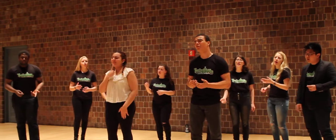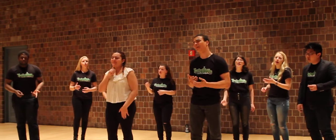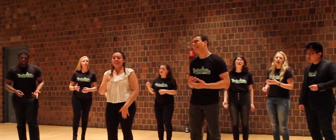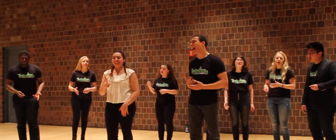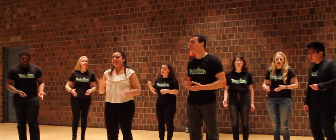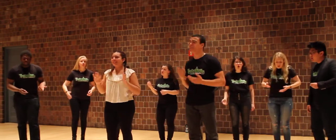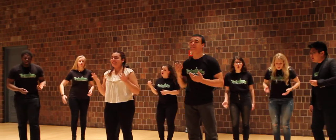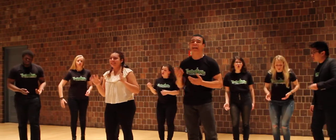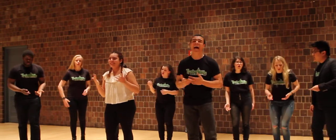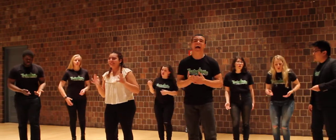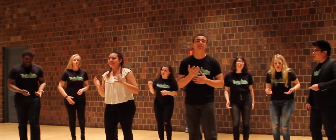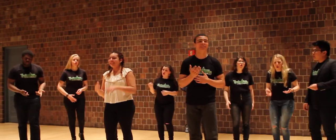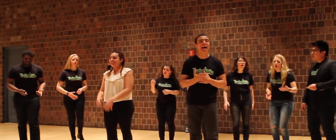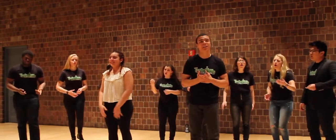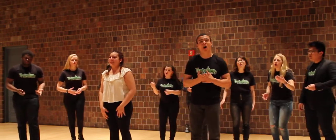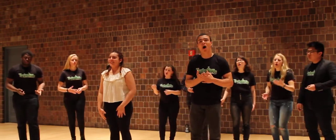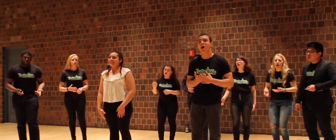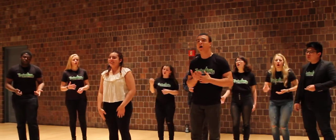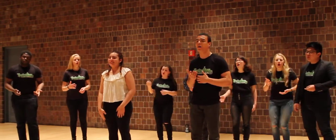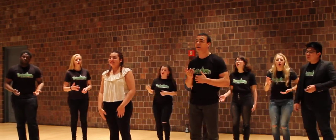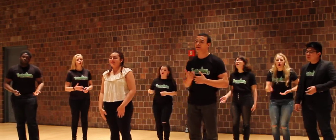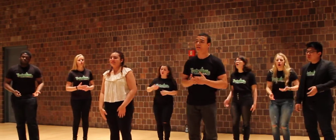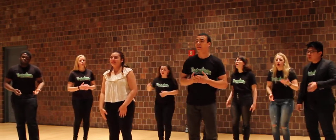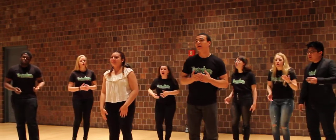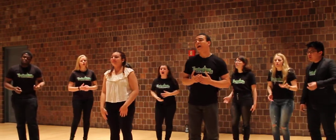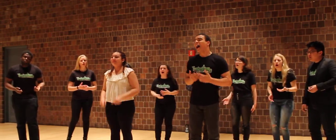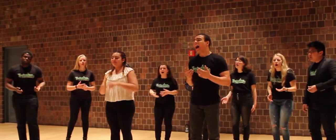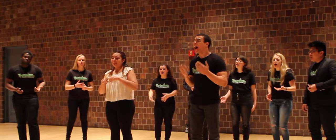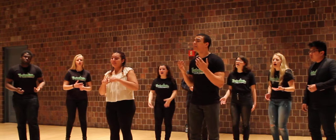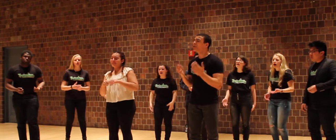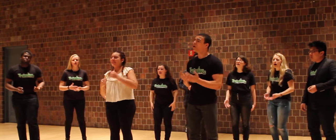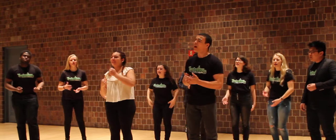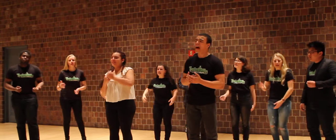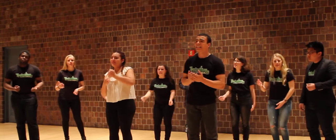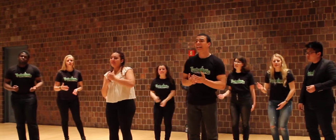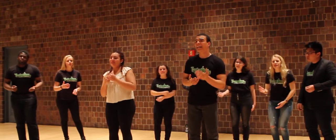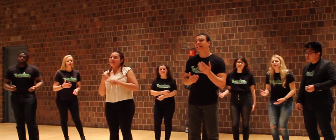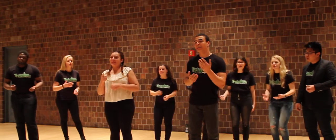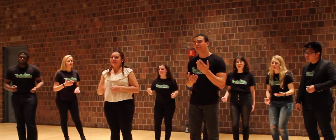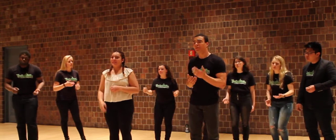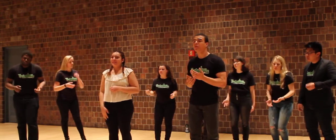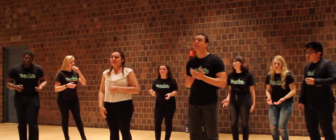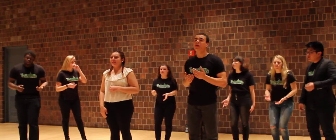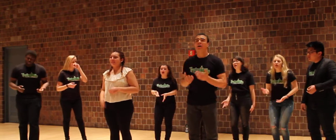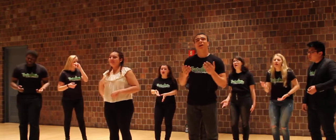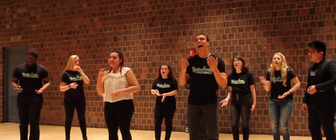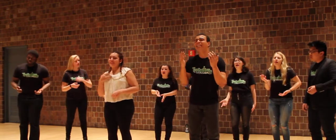when I was scared of letting go. I knew I needed you, but I